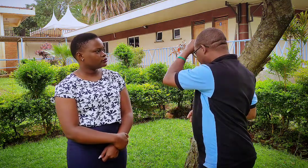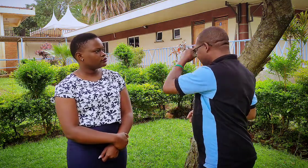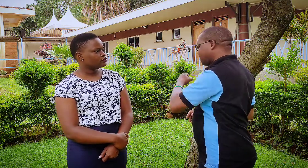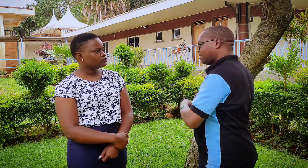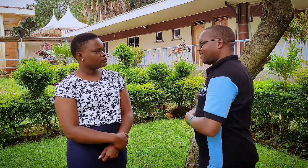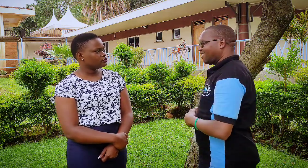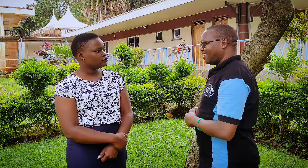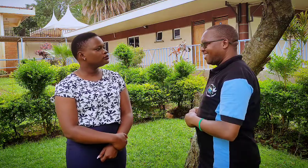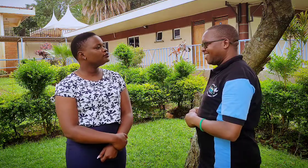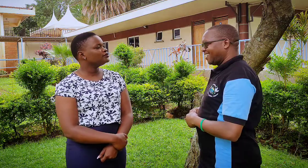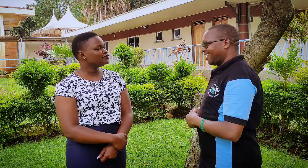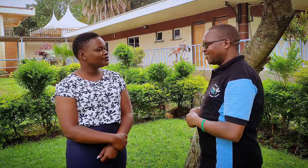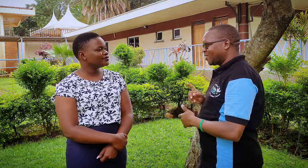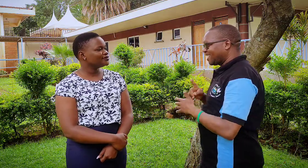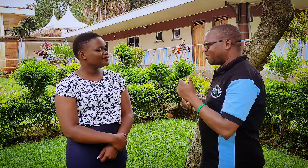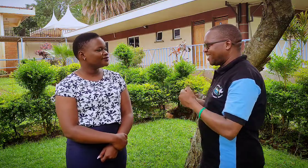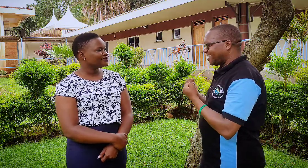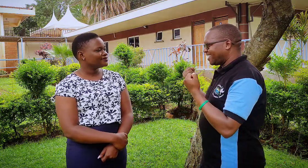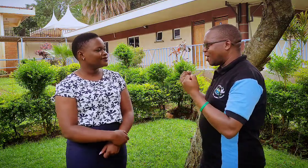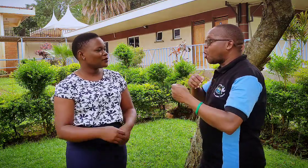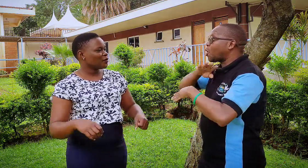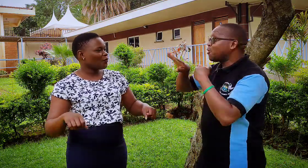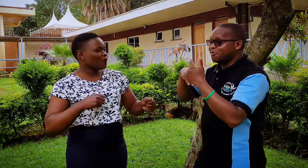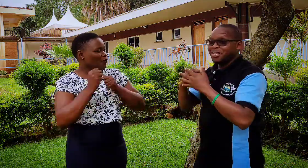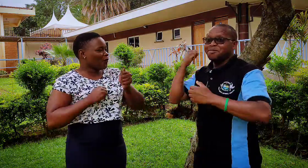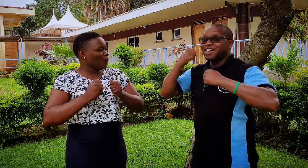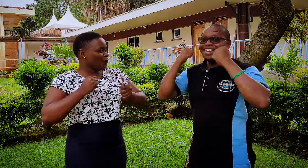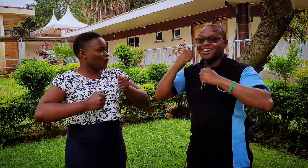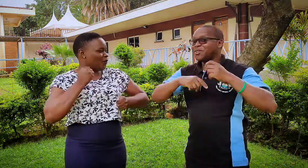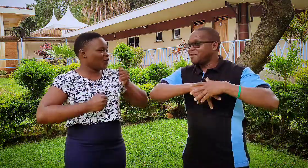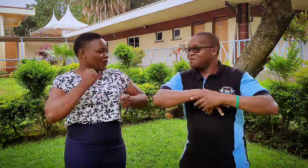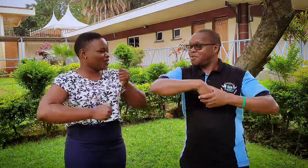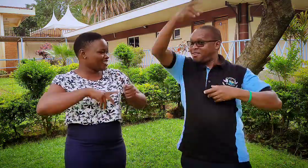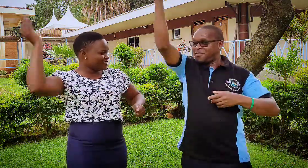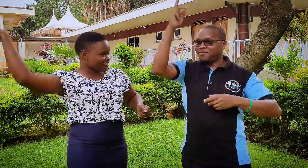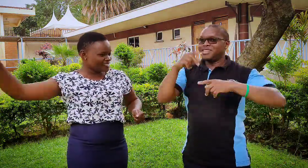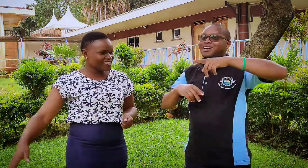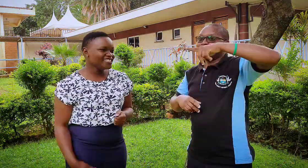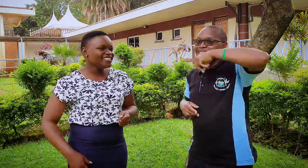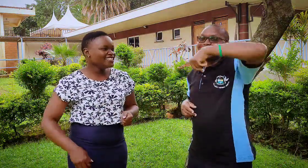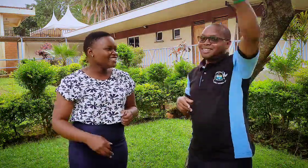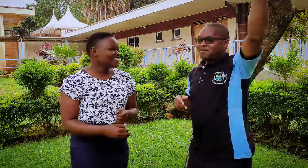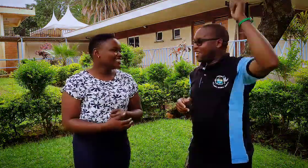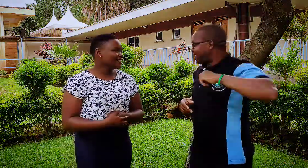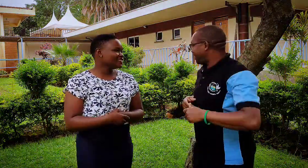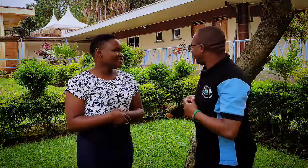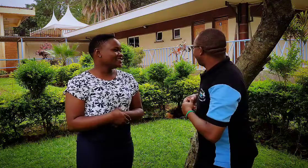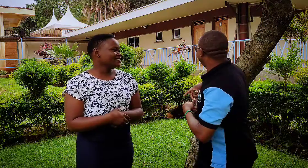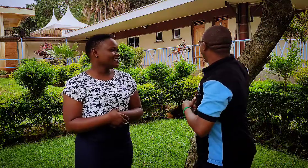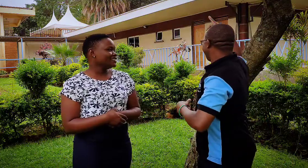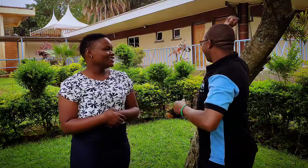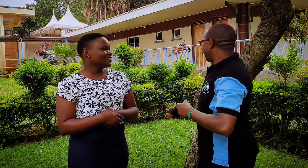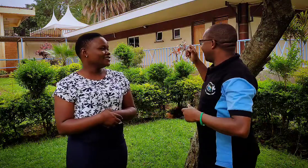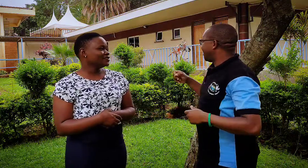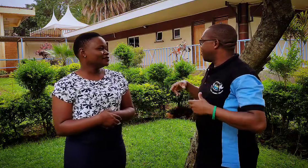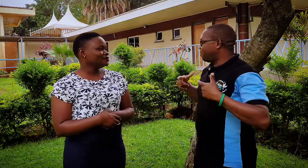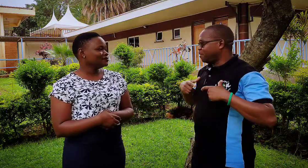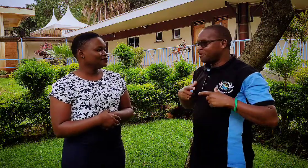here's what happened all of them ran away that one disappeared that one disappeared now people